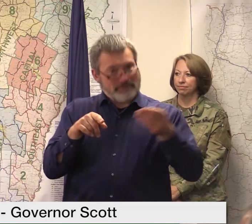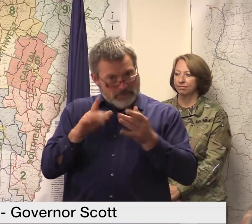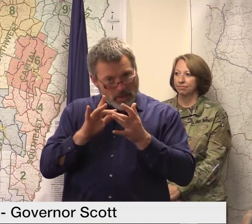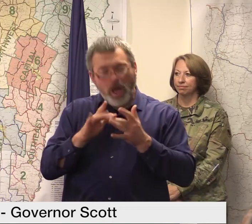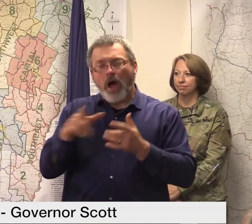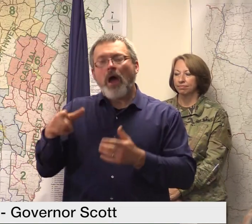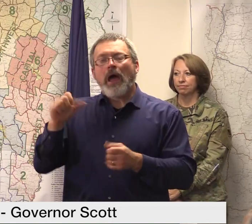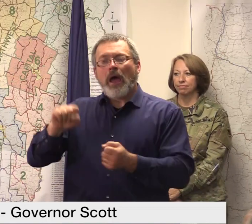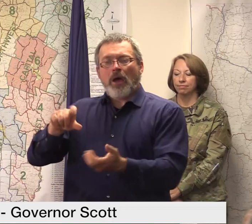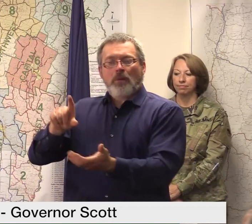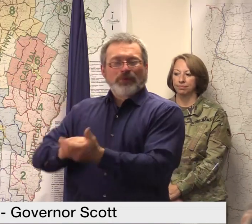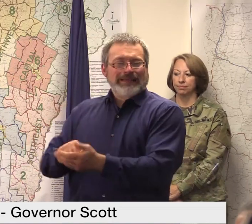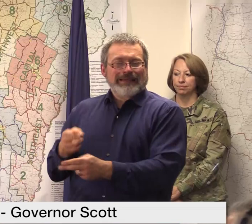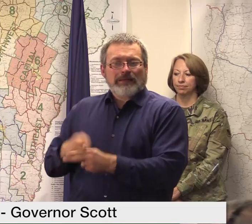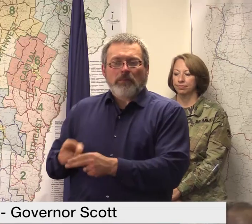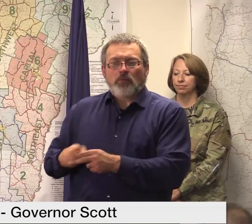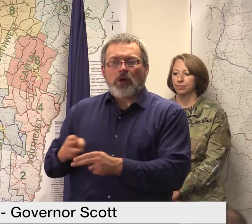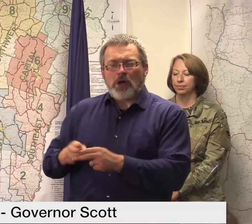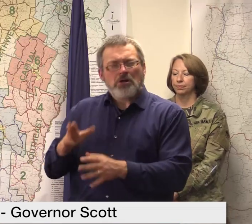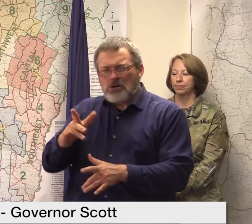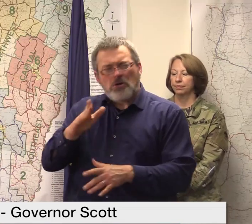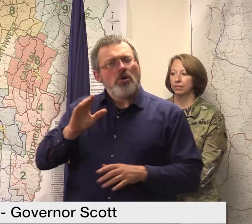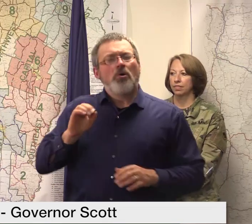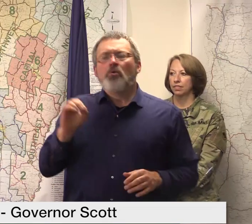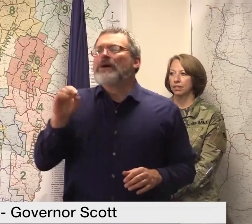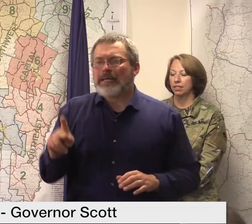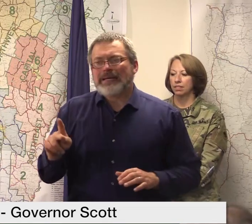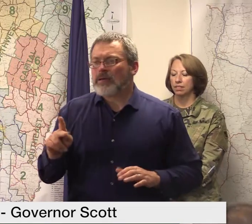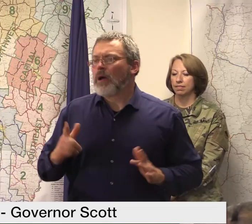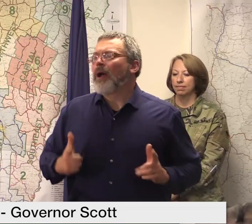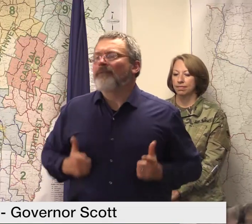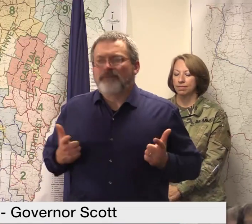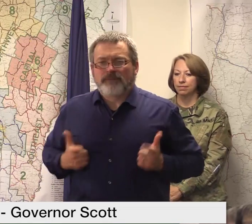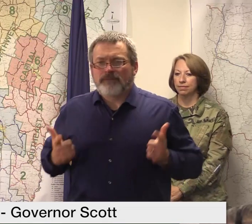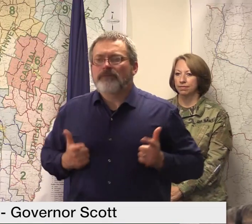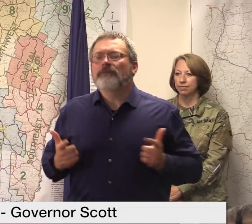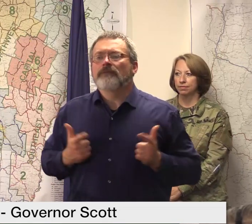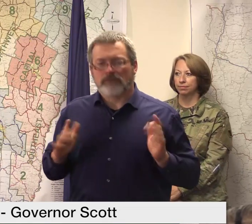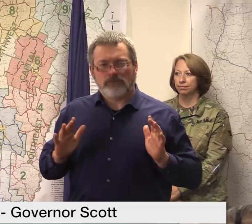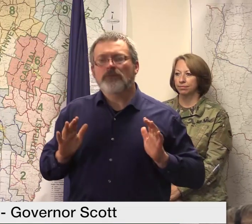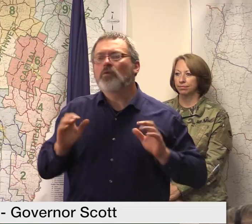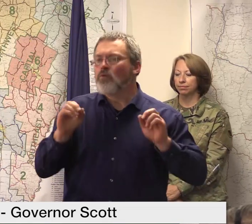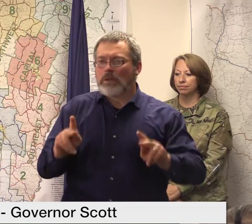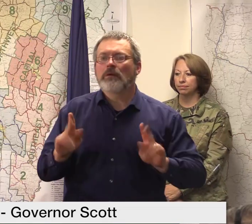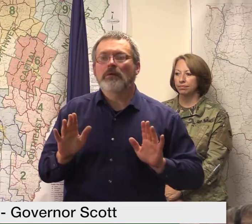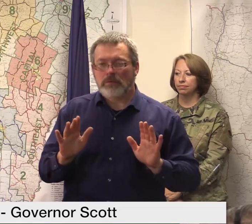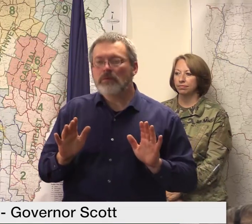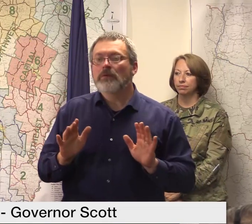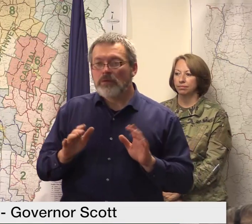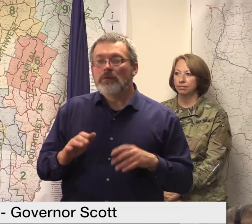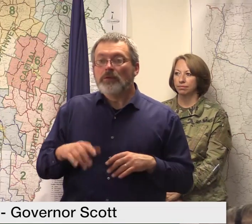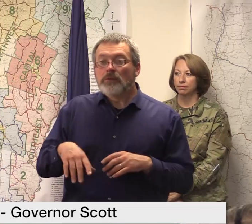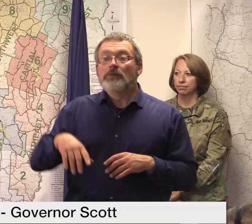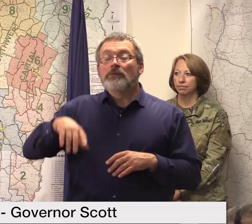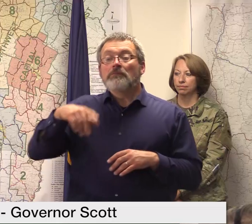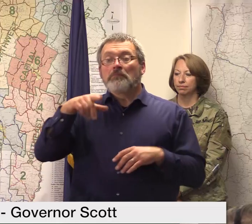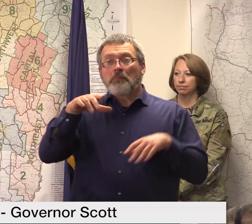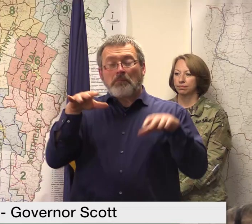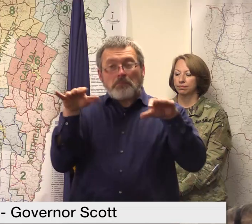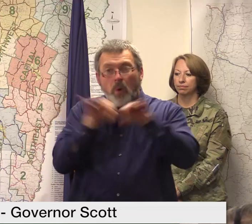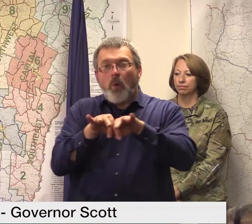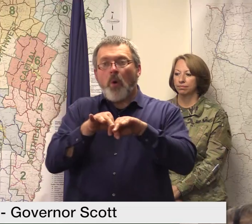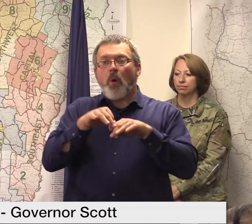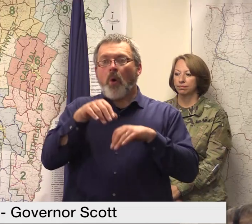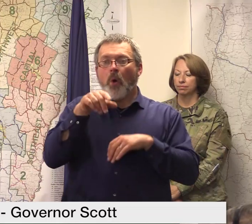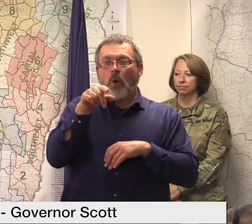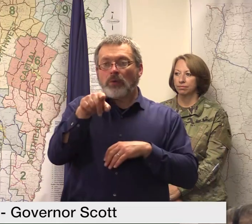it's also important to remember that registration and license renewals have been extended for 60 days under the governor's